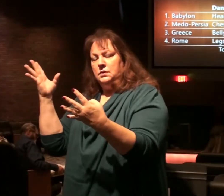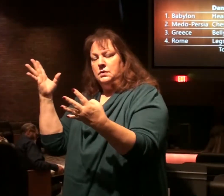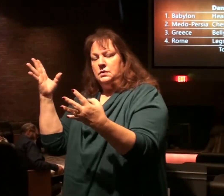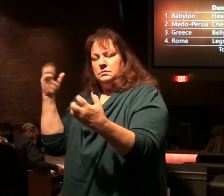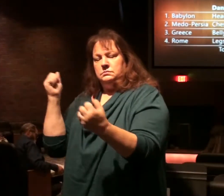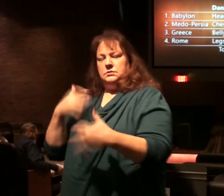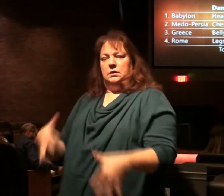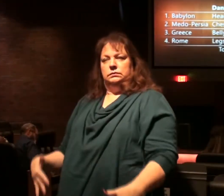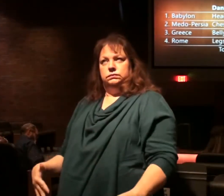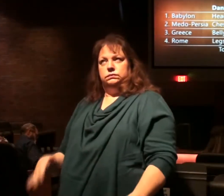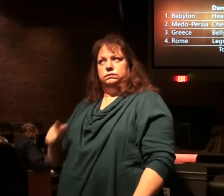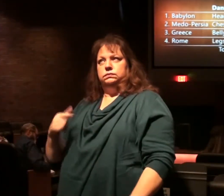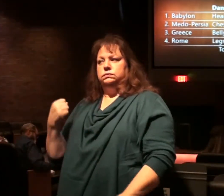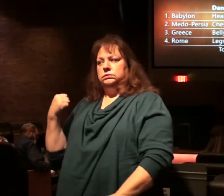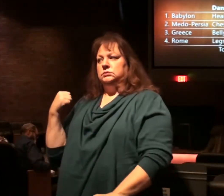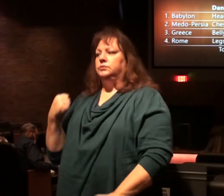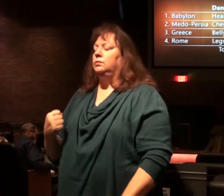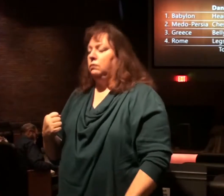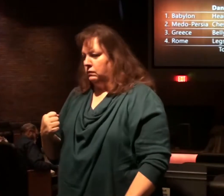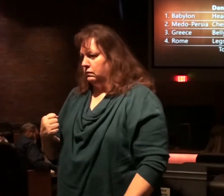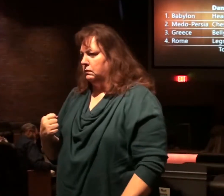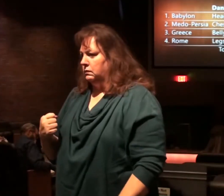and extremely strong.